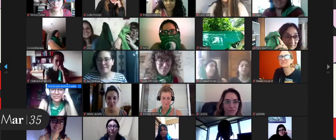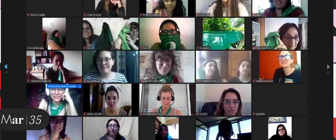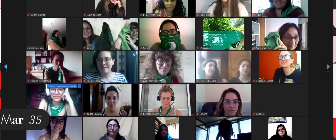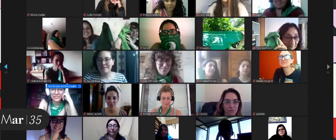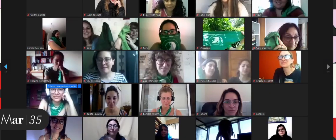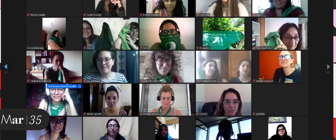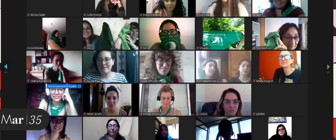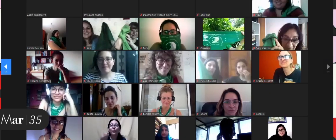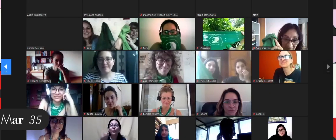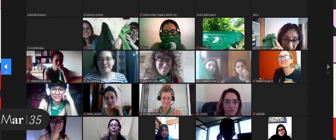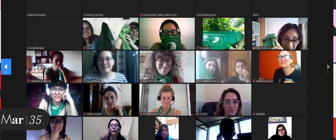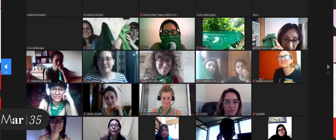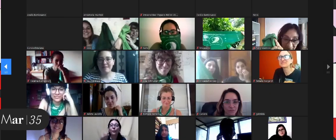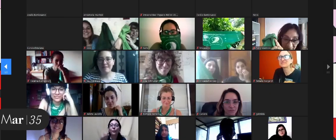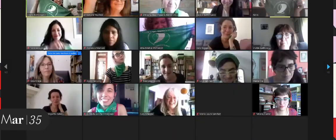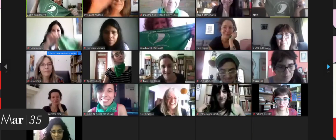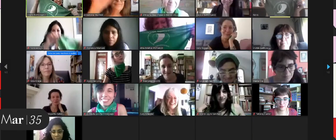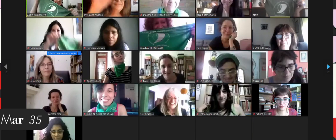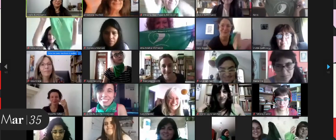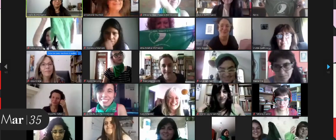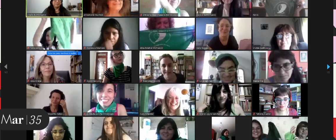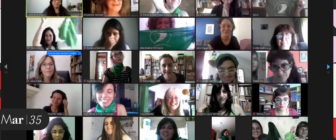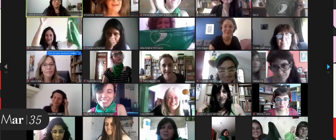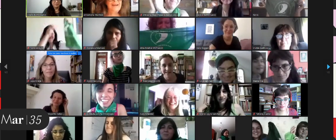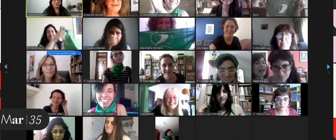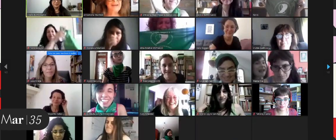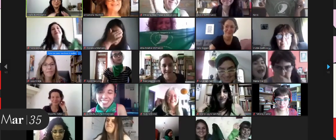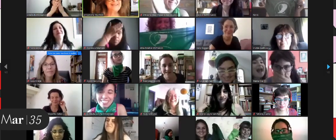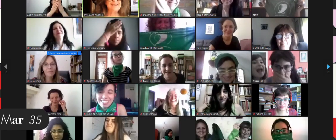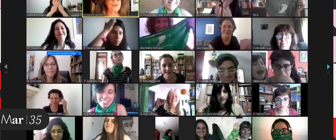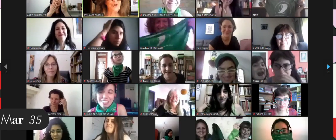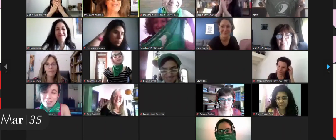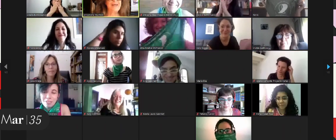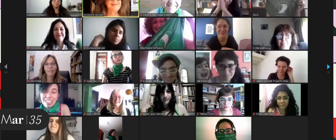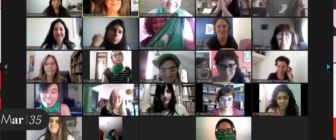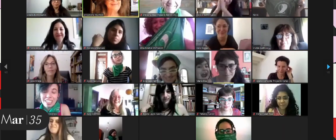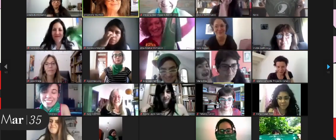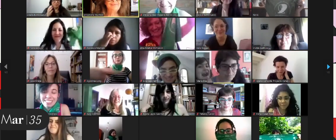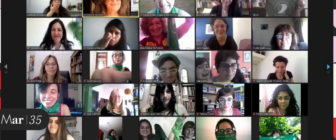Maybe we will celebrate that it will be Past as a law